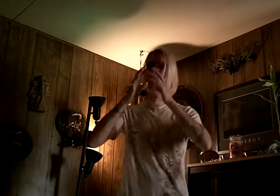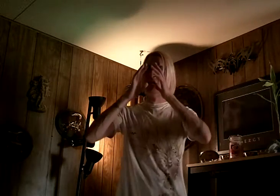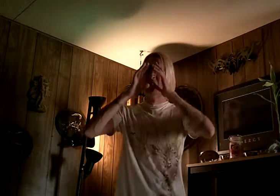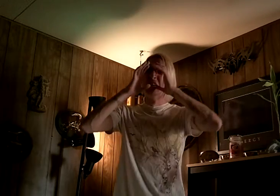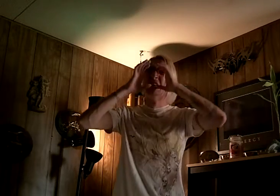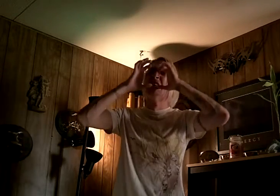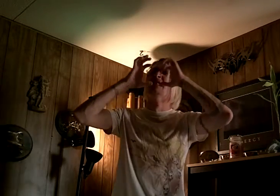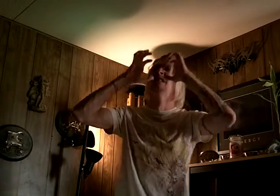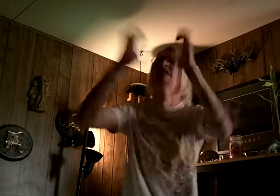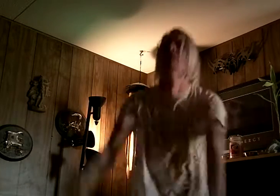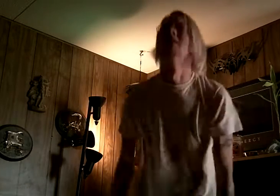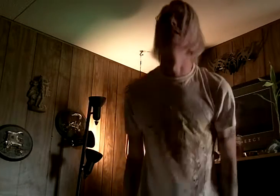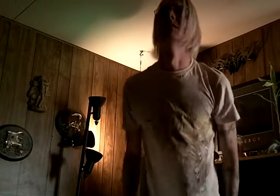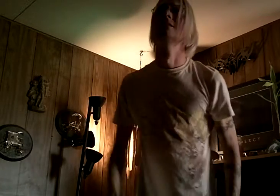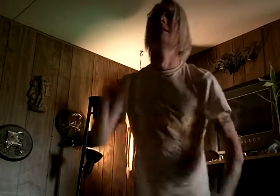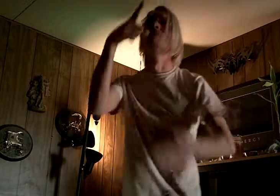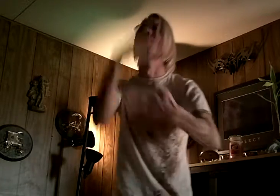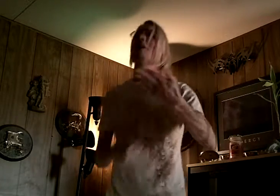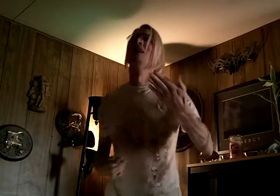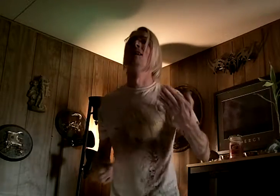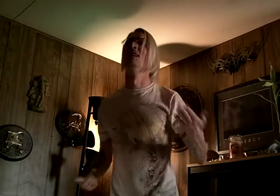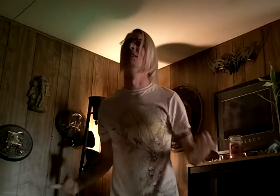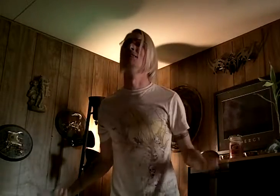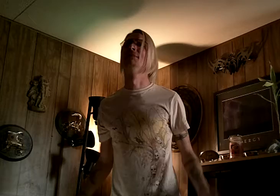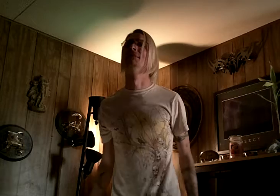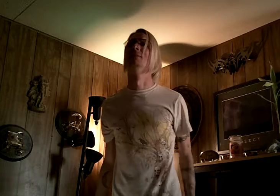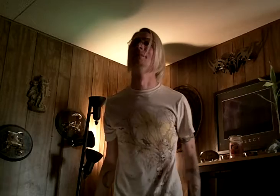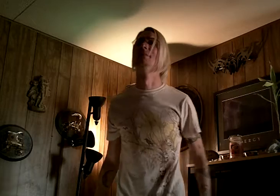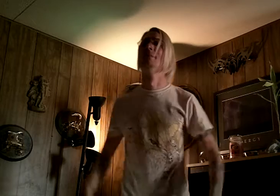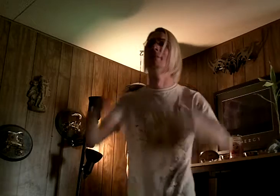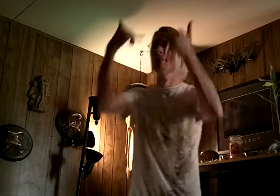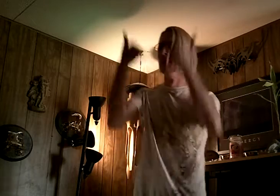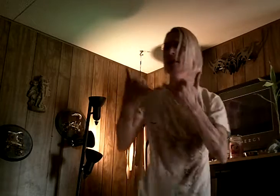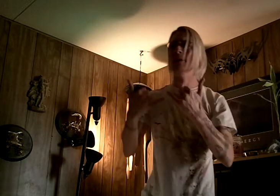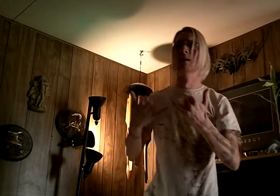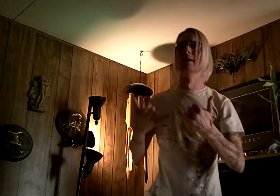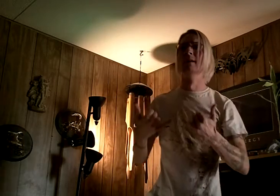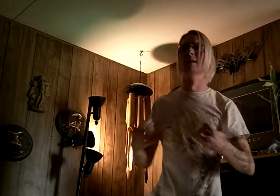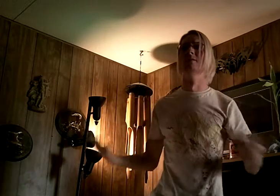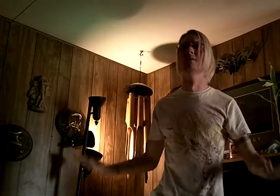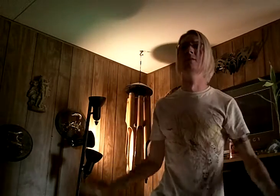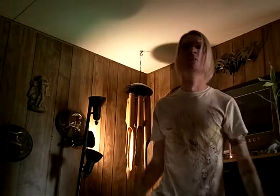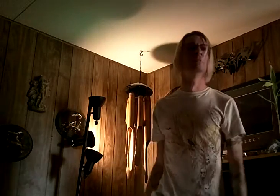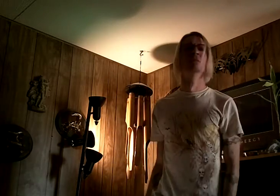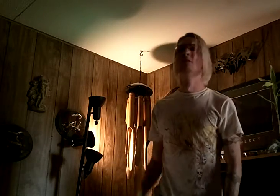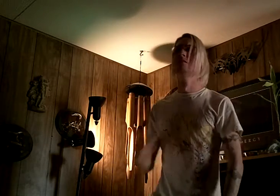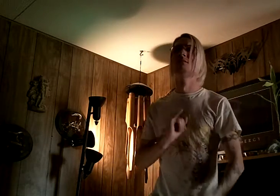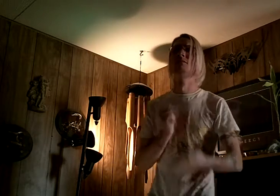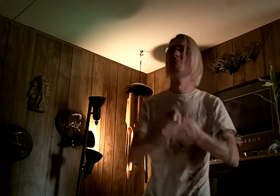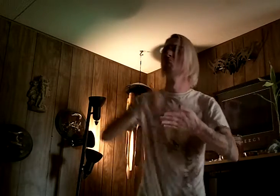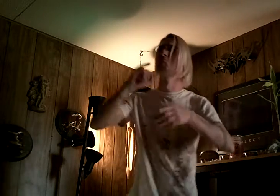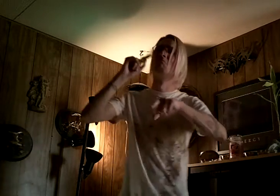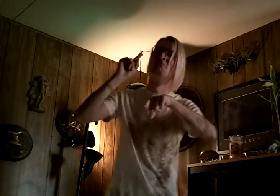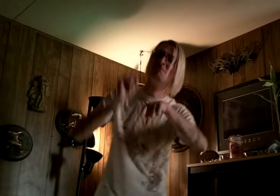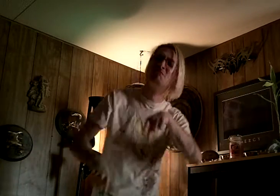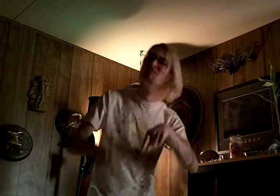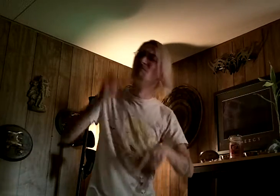scream What? I know I just can't figure